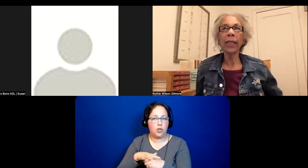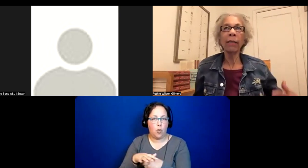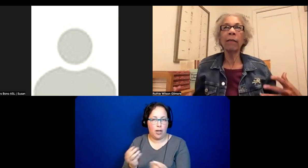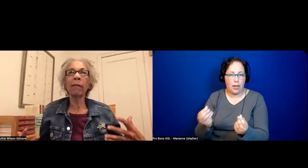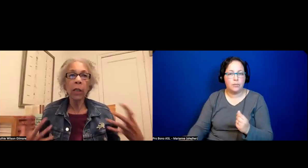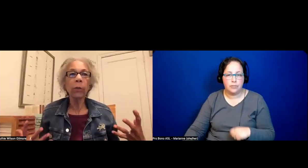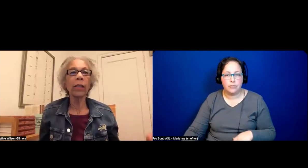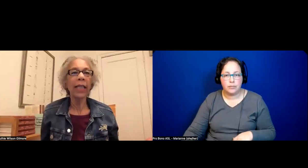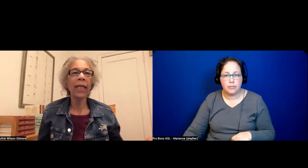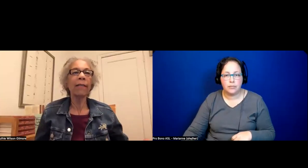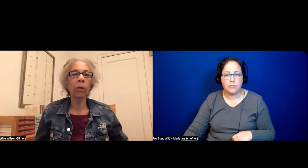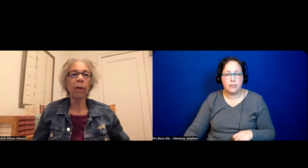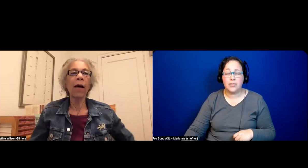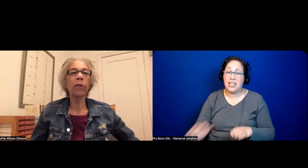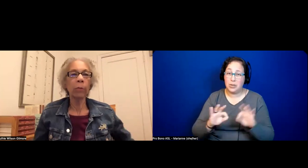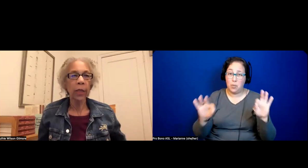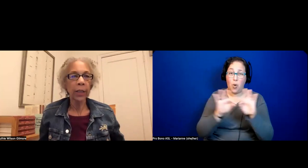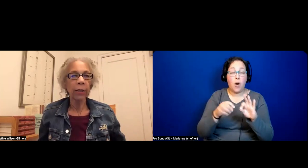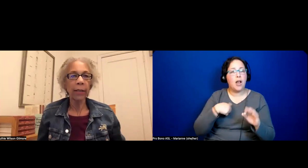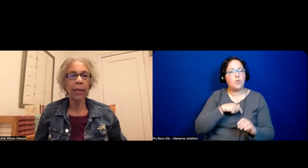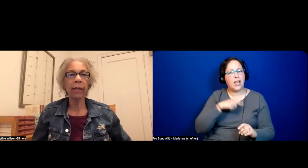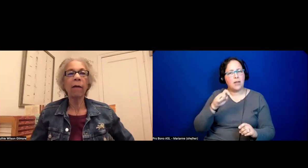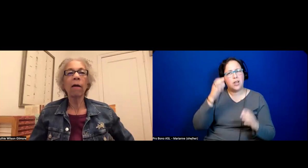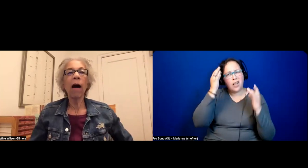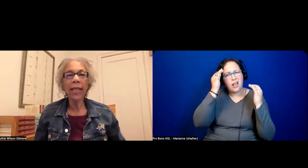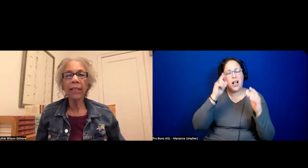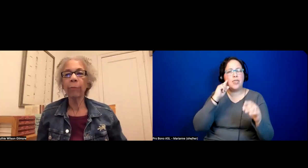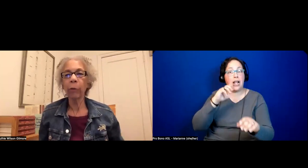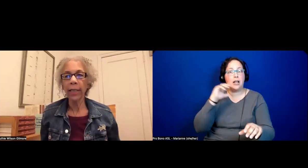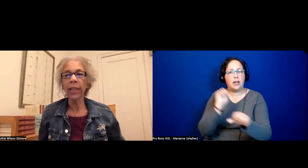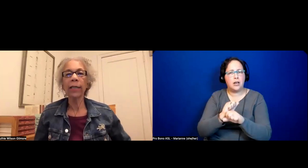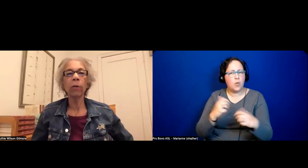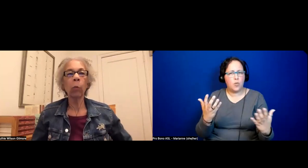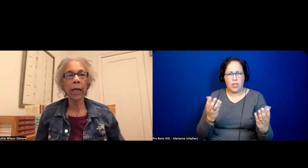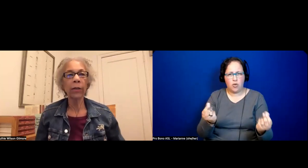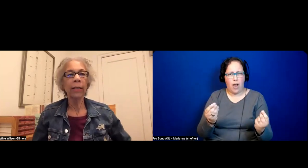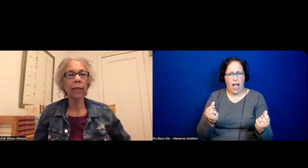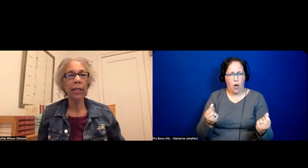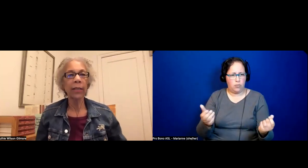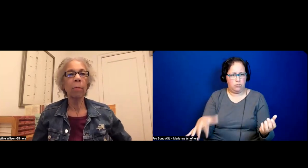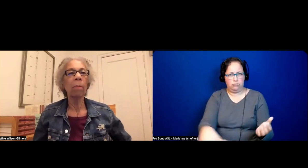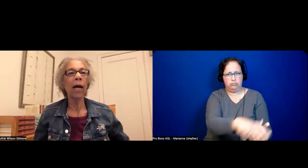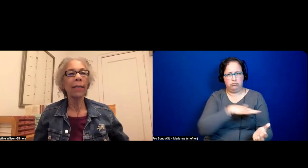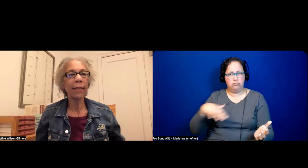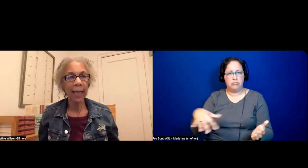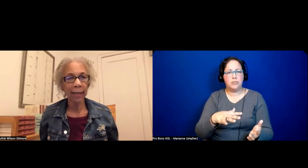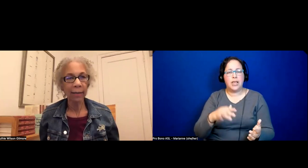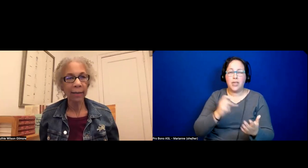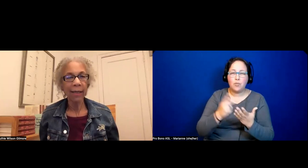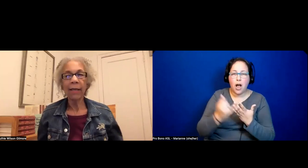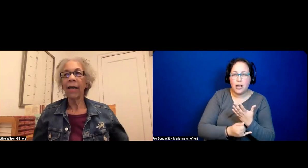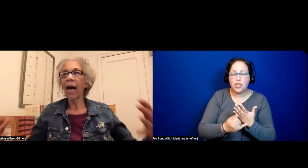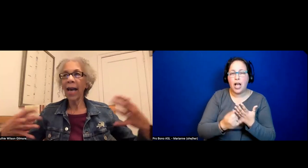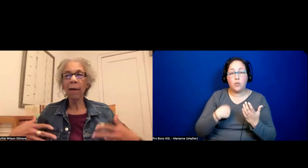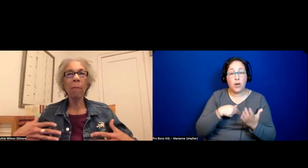what literally is the ground on which the kinds of projects we are discussing might stand.